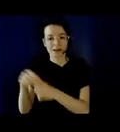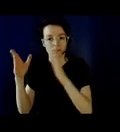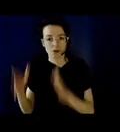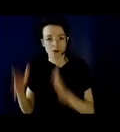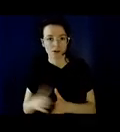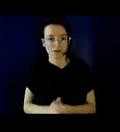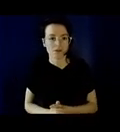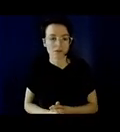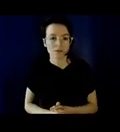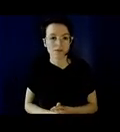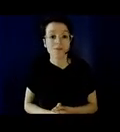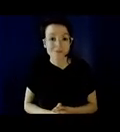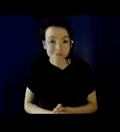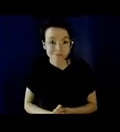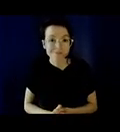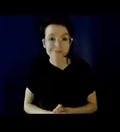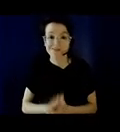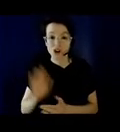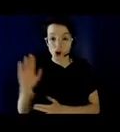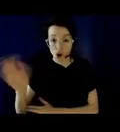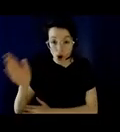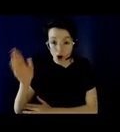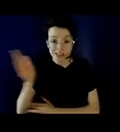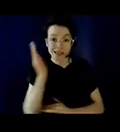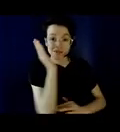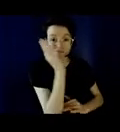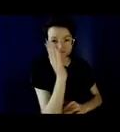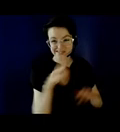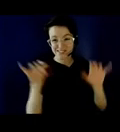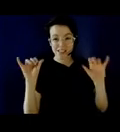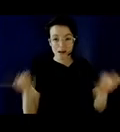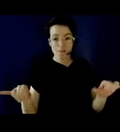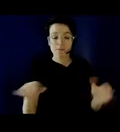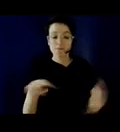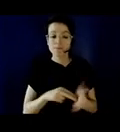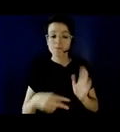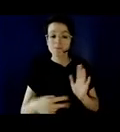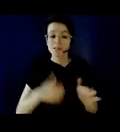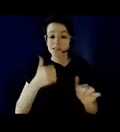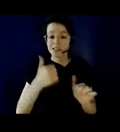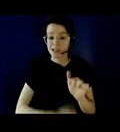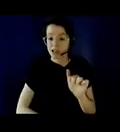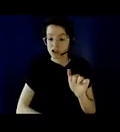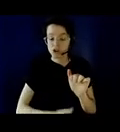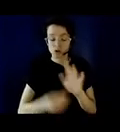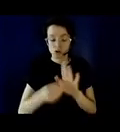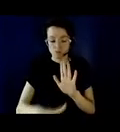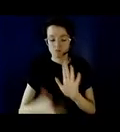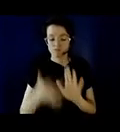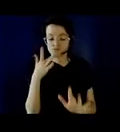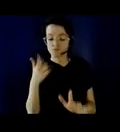Both sessions had the same content, meaning my students were able to choose their preferred one for the week.